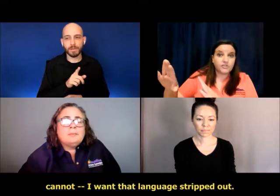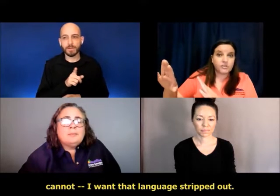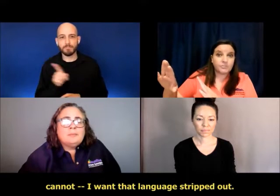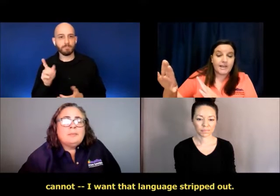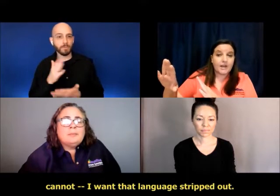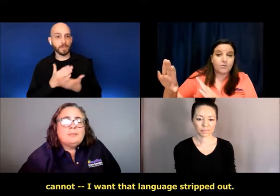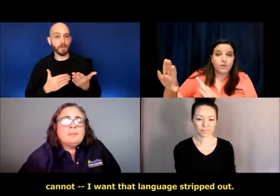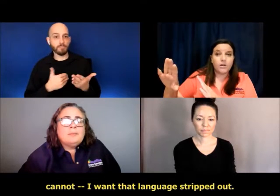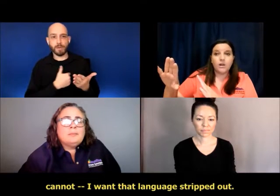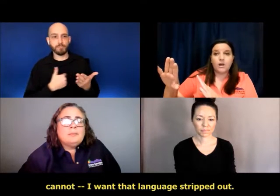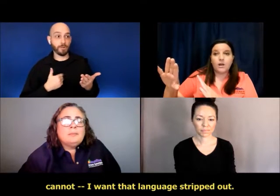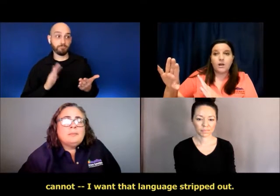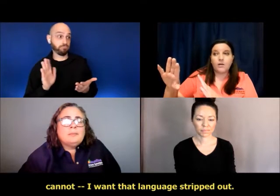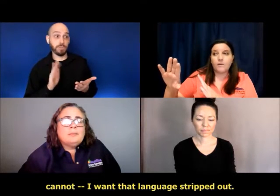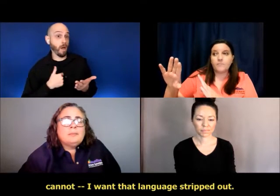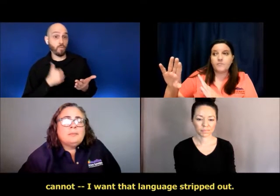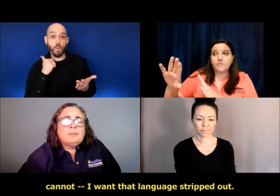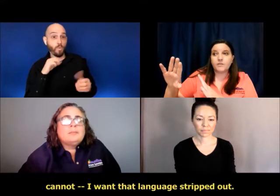that language stripped out.